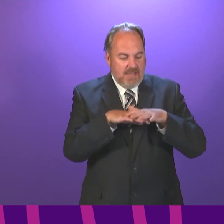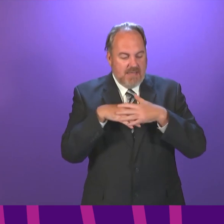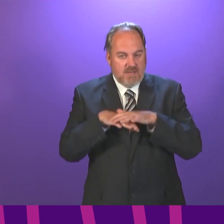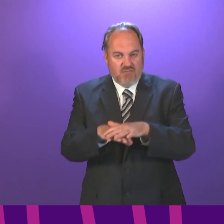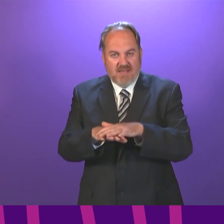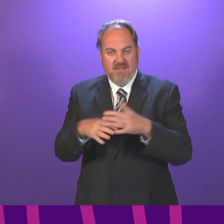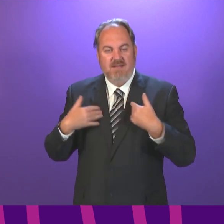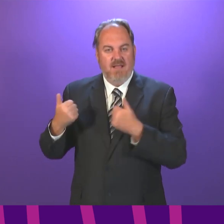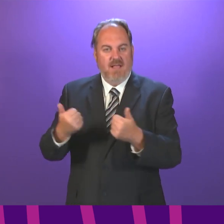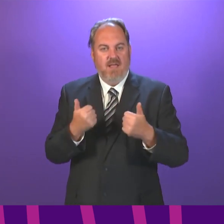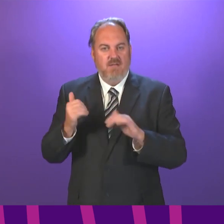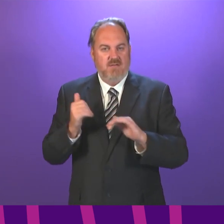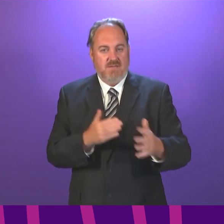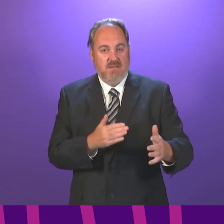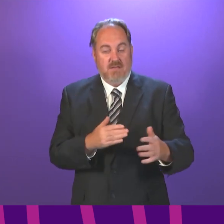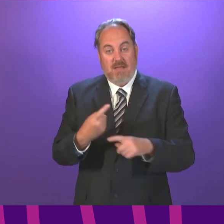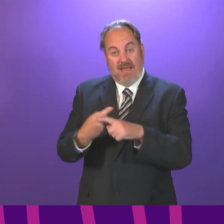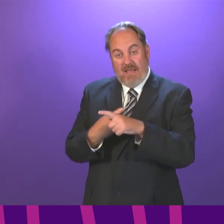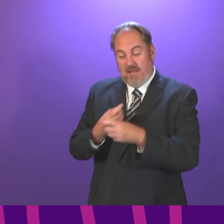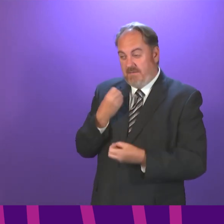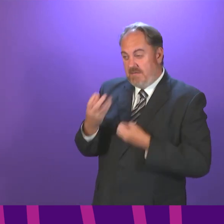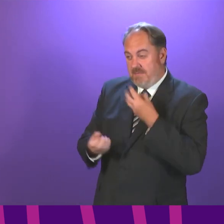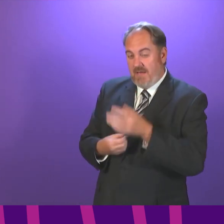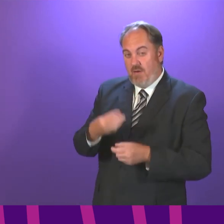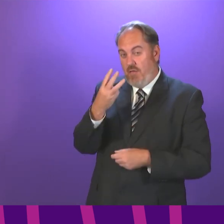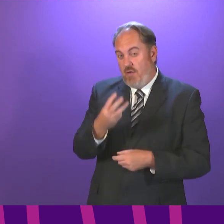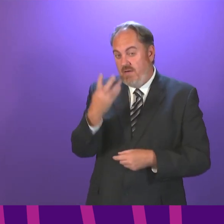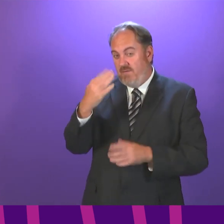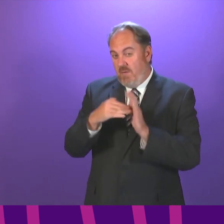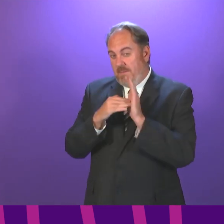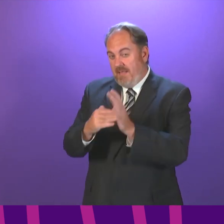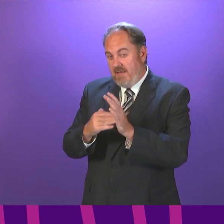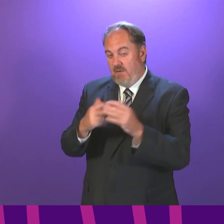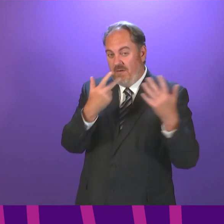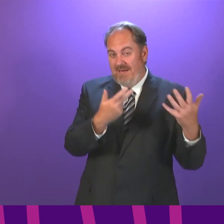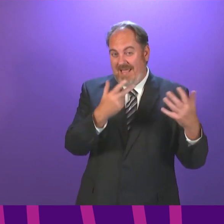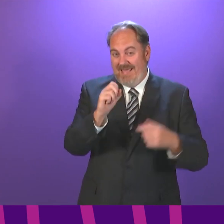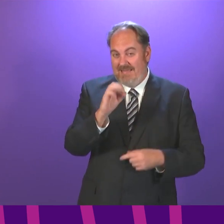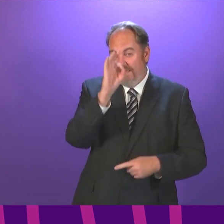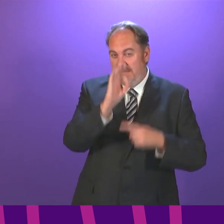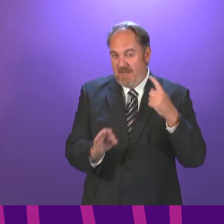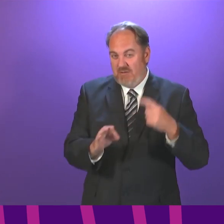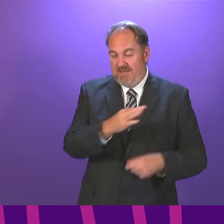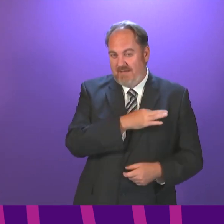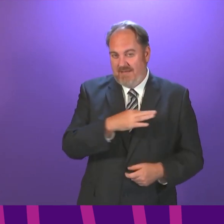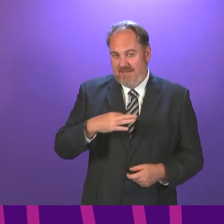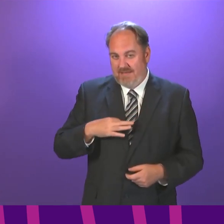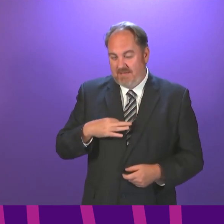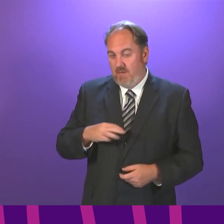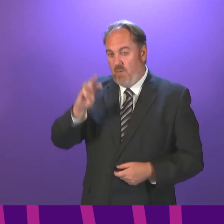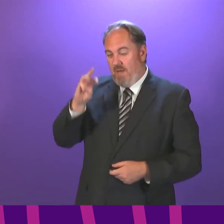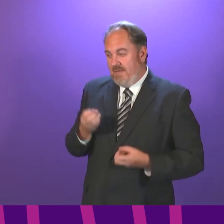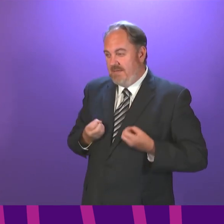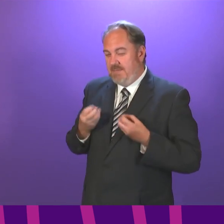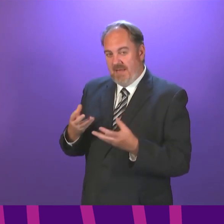long COVID. England have spent £34 million on 80 specialist clinics, with another 23 planned. Wales has spent